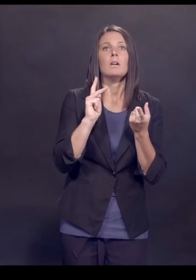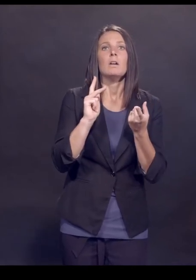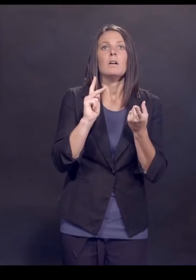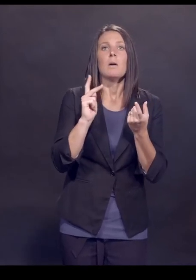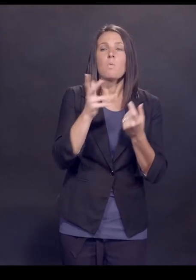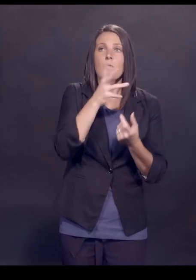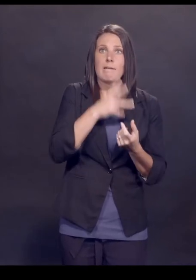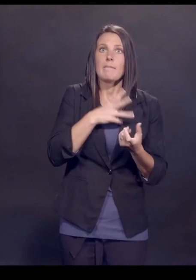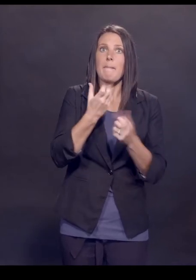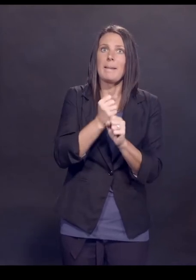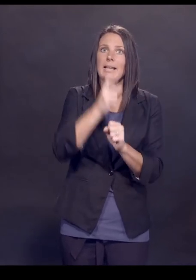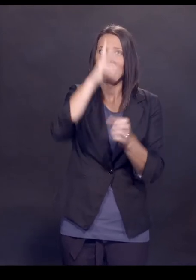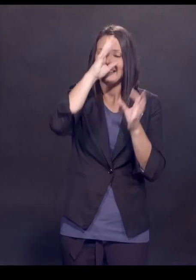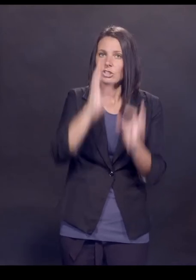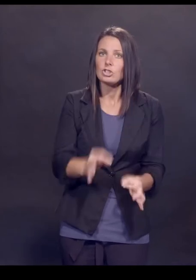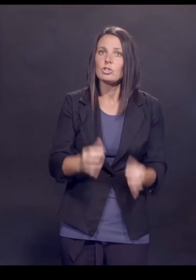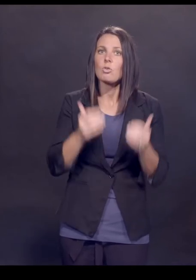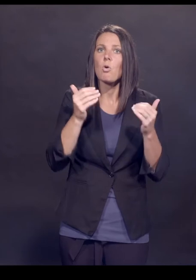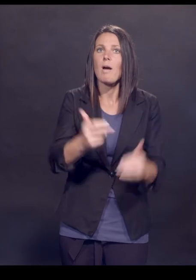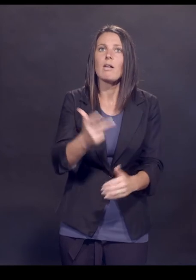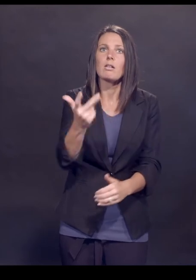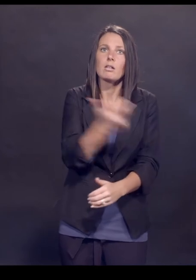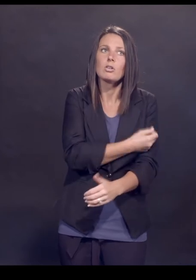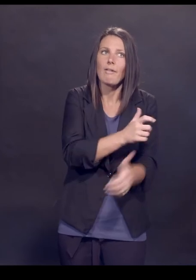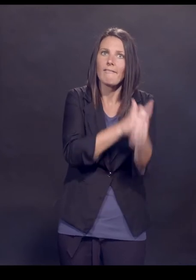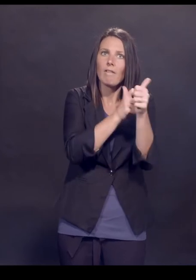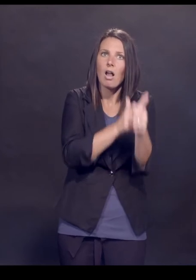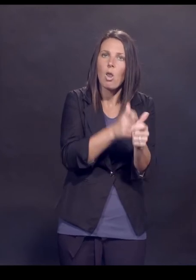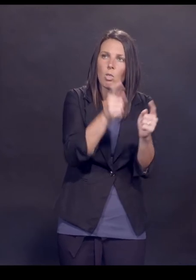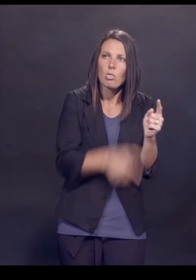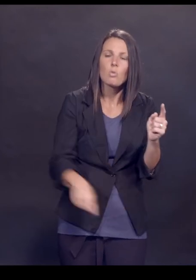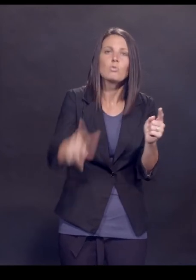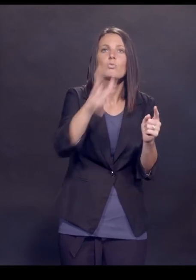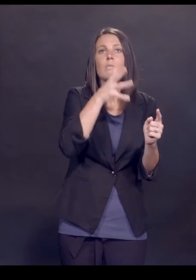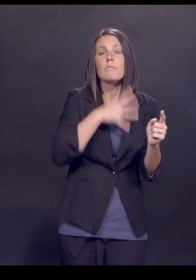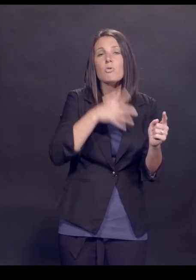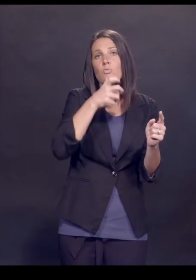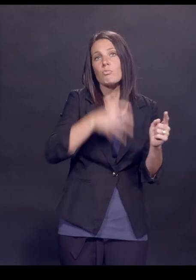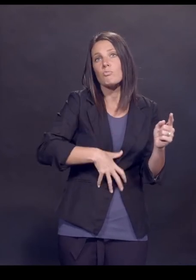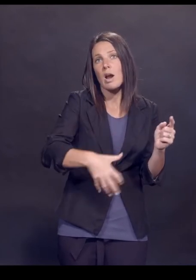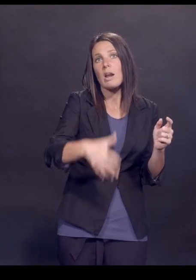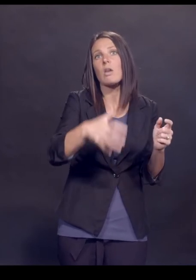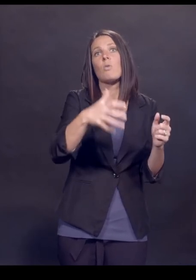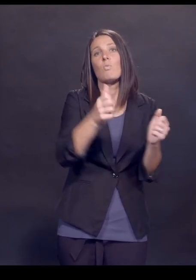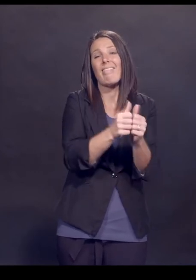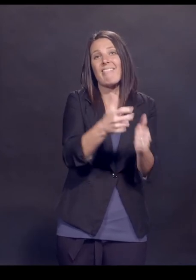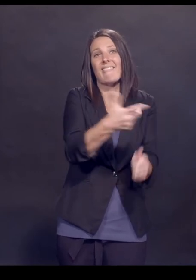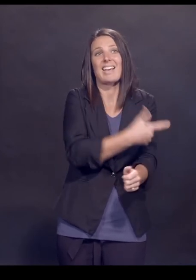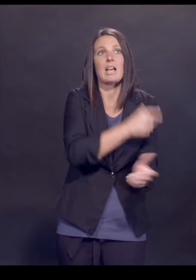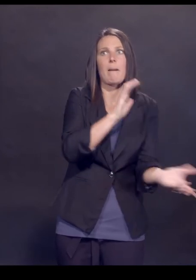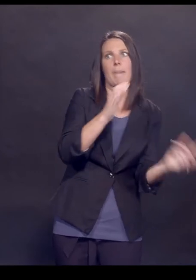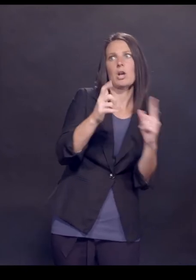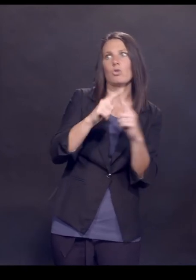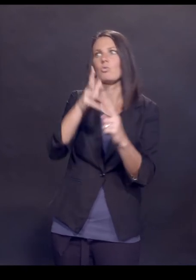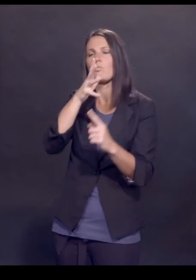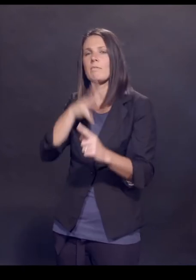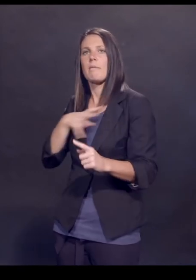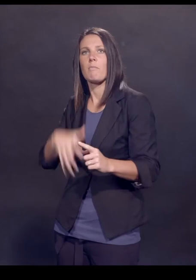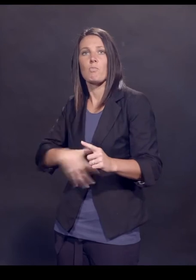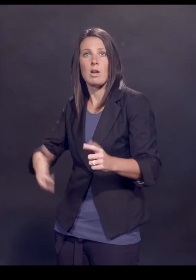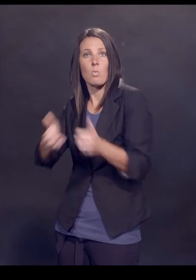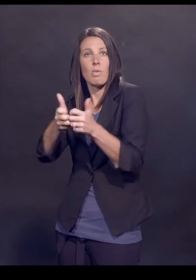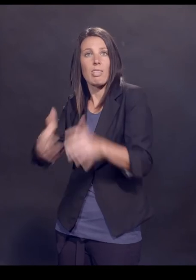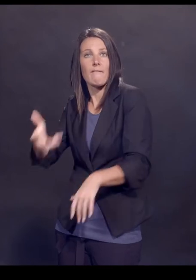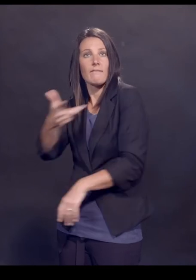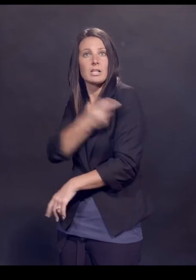women did make that choice, you were able then to follow those women who were pregnant who got the vaccine and compare them to women who were pregnant who didn't get the